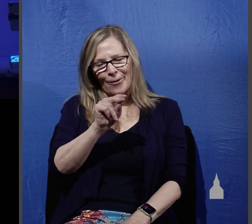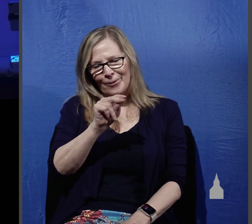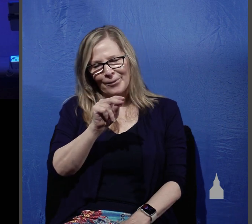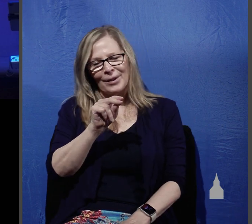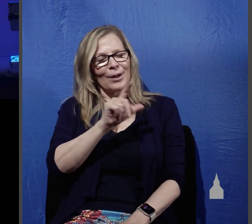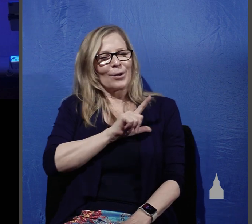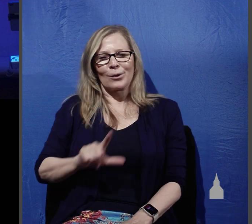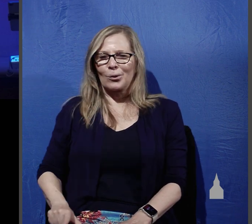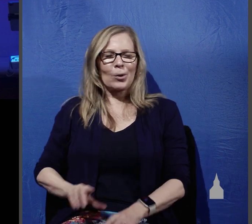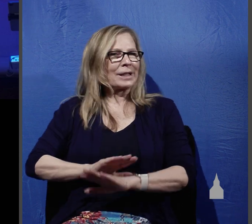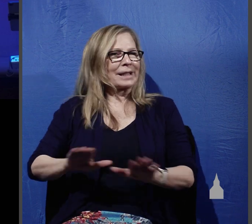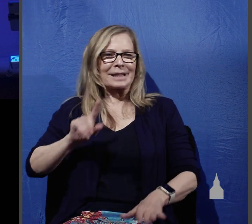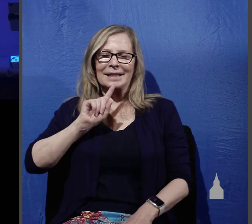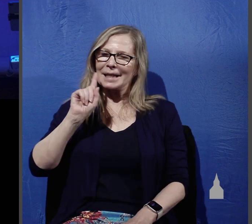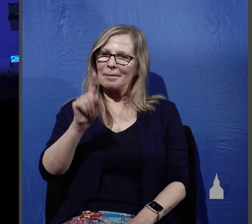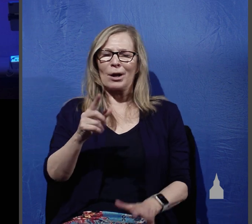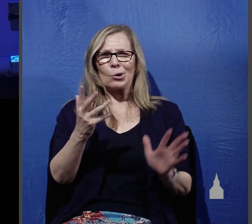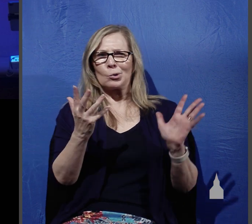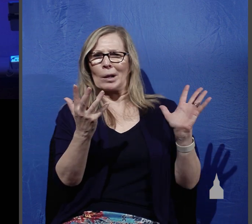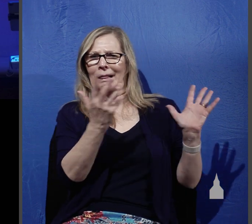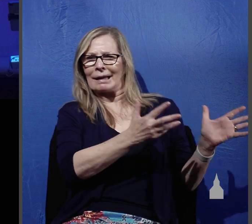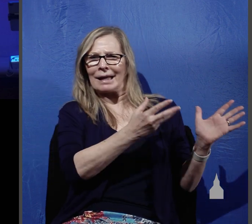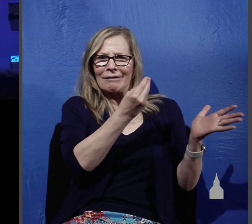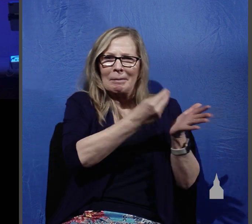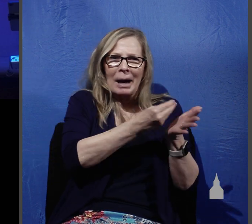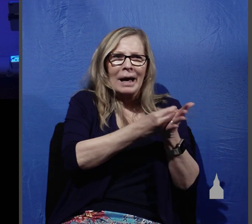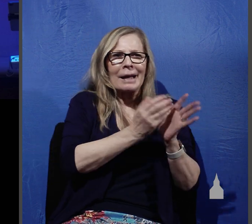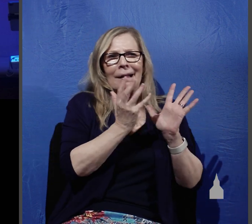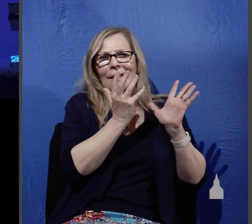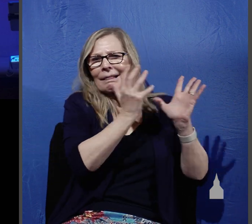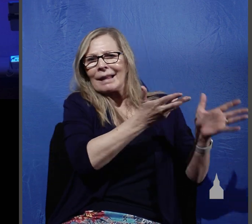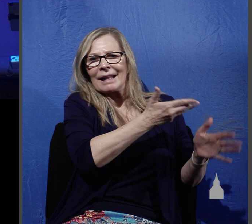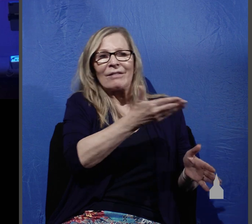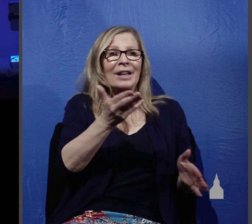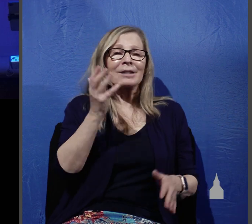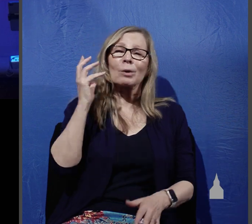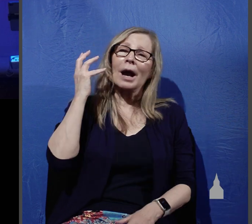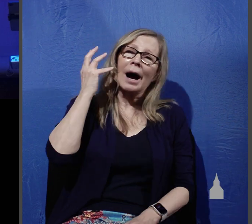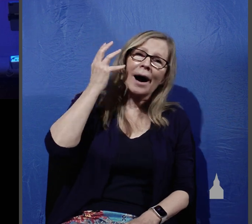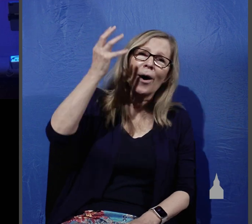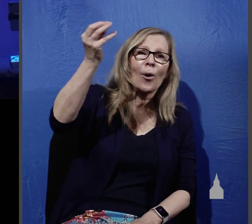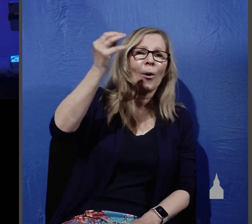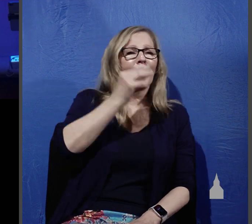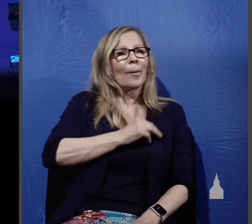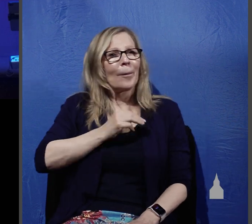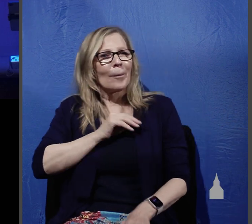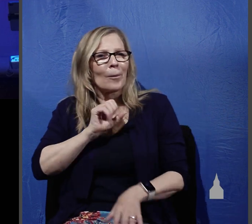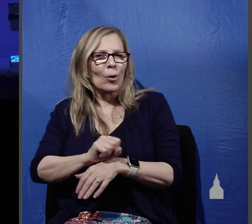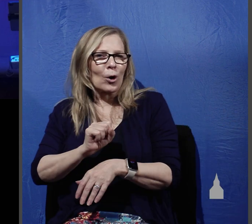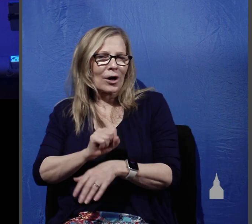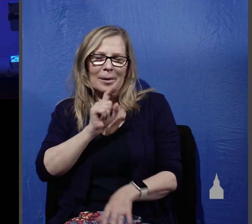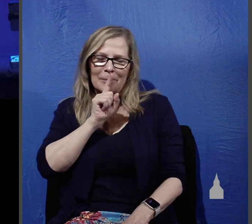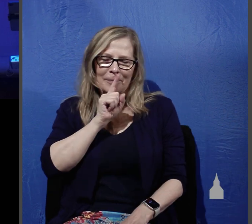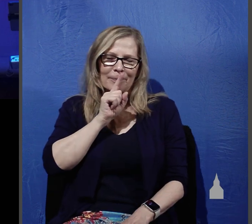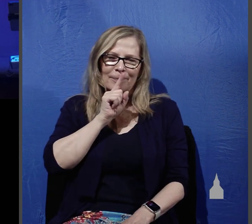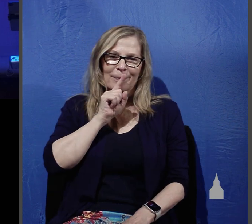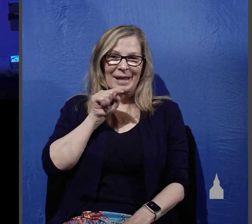the Lord doesn't command us to leave all of our money and provisions behind while we are engaged in kingdom work because this command